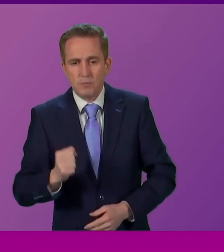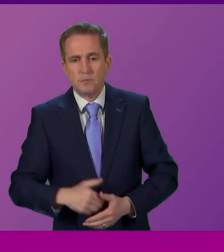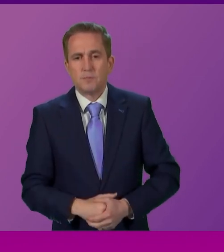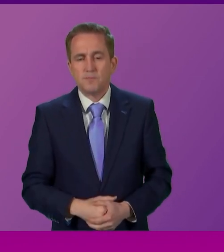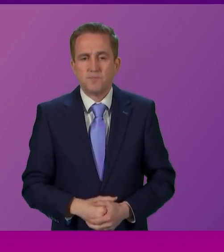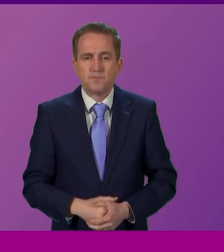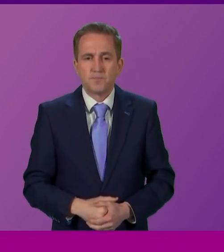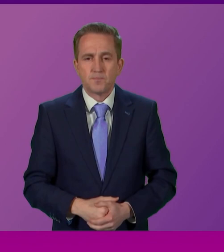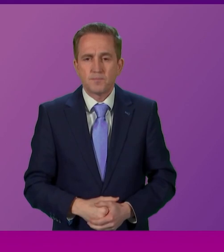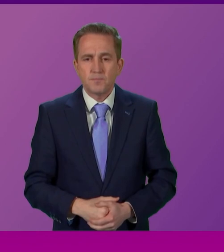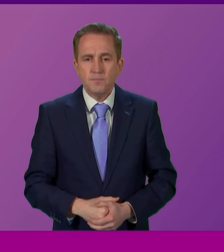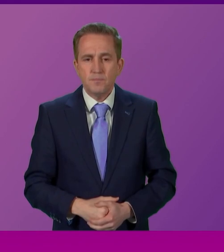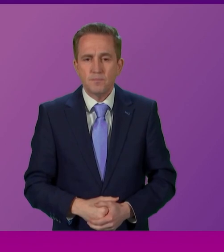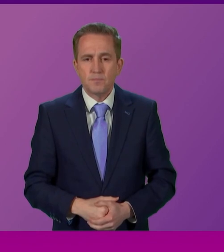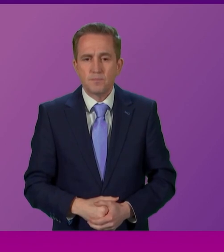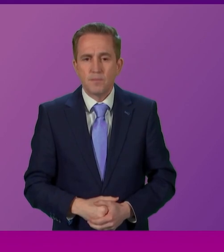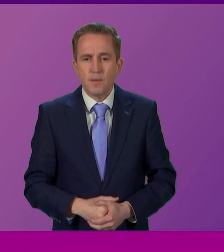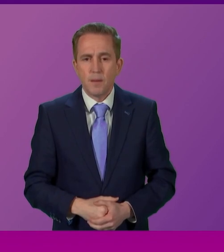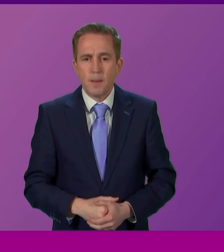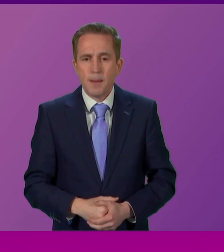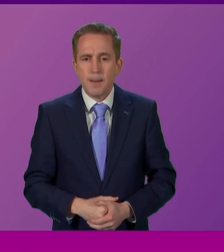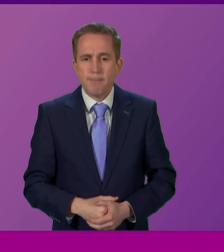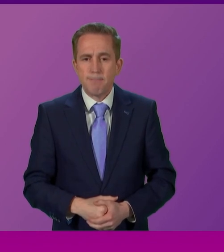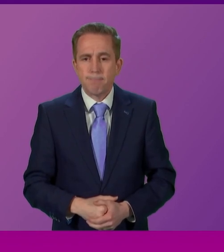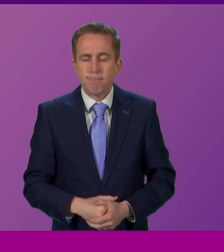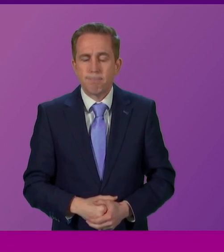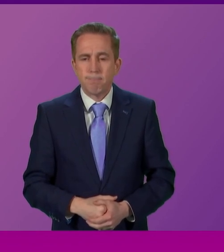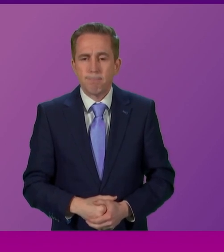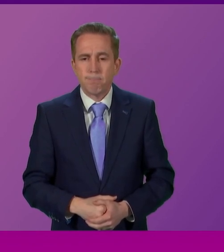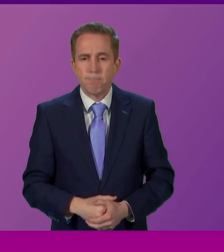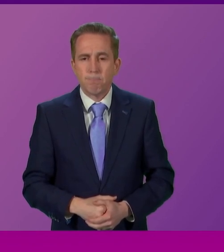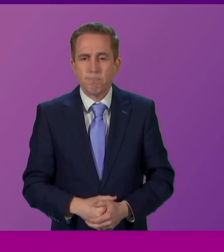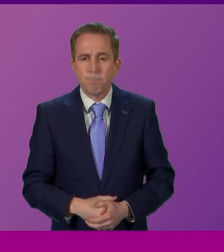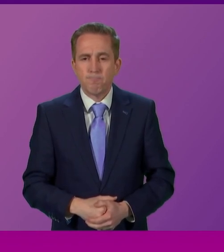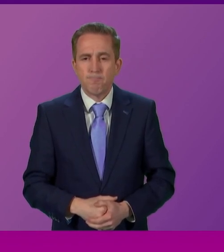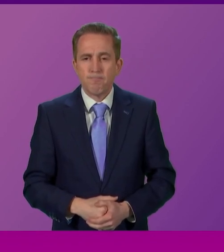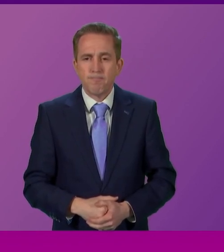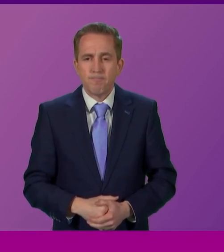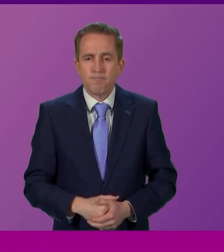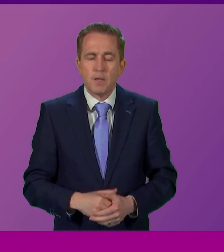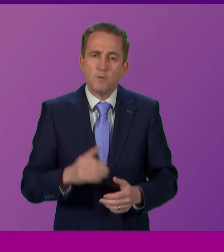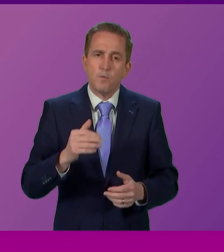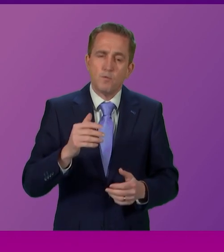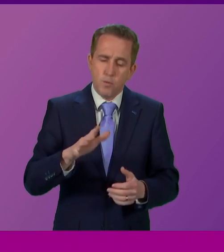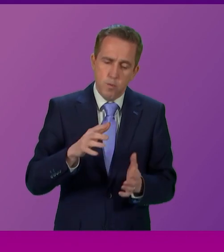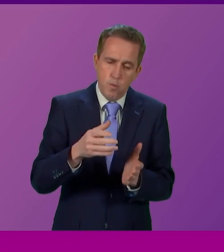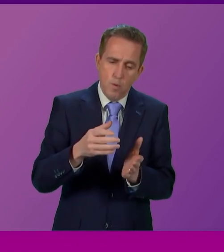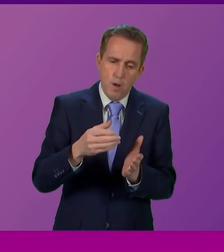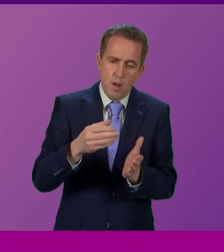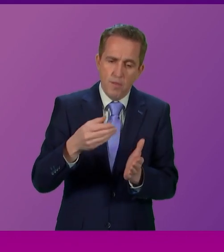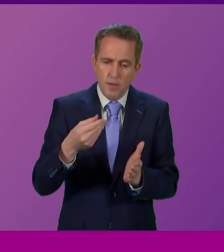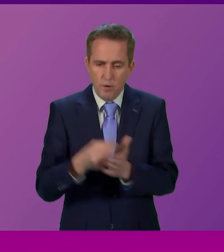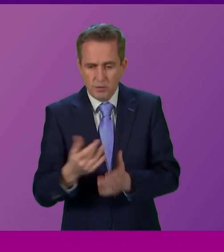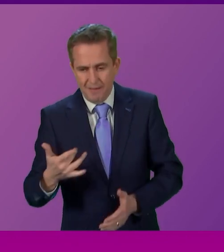The First Minister takes hardship facing families and tries to make it about independence, saying the cost of living